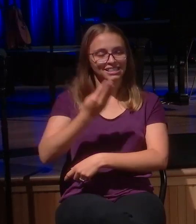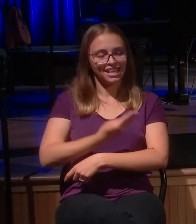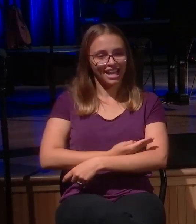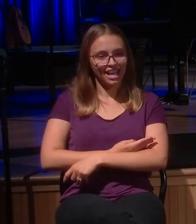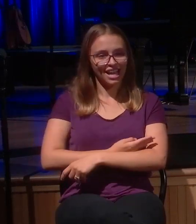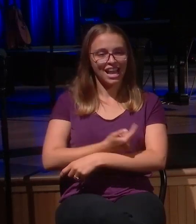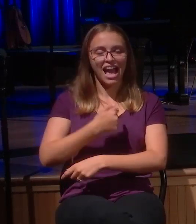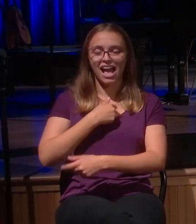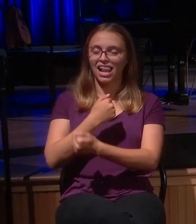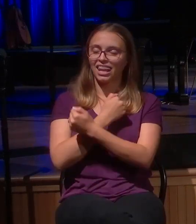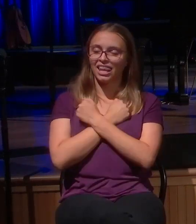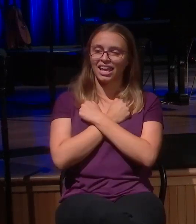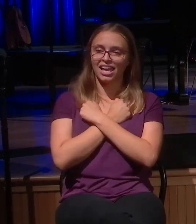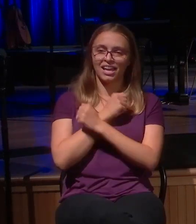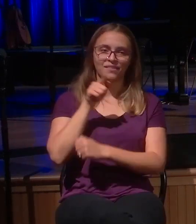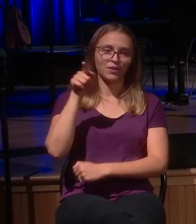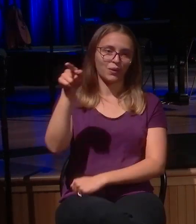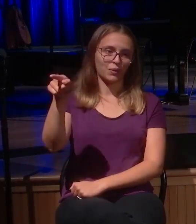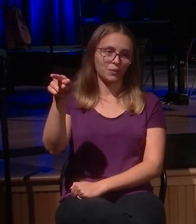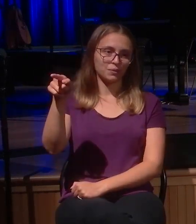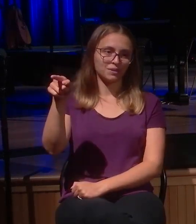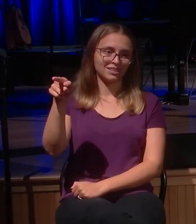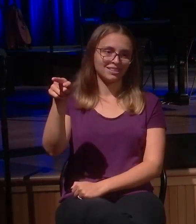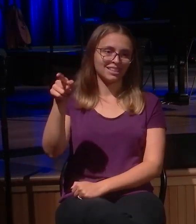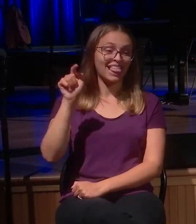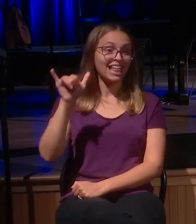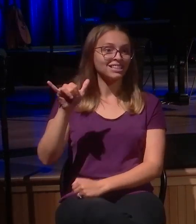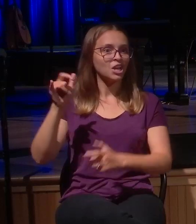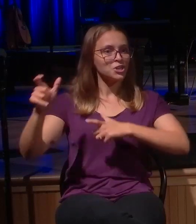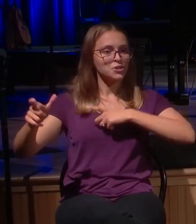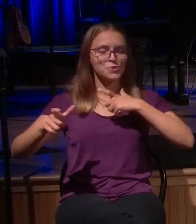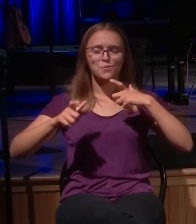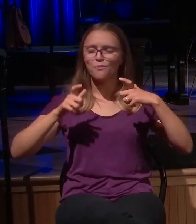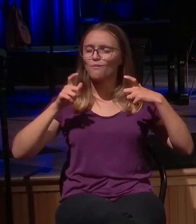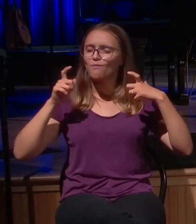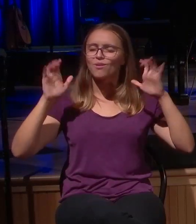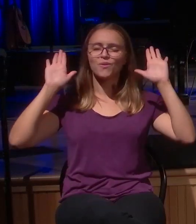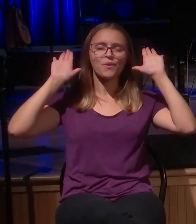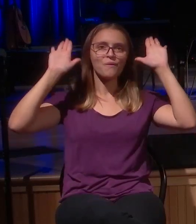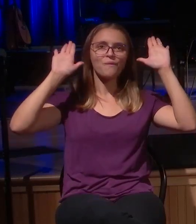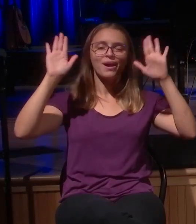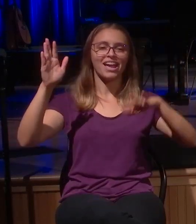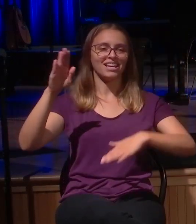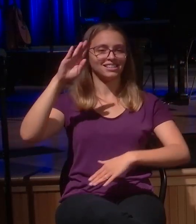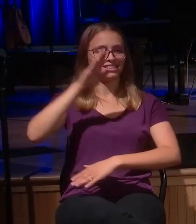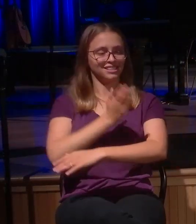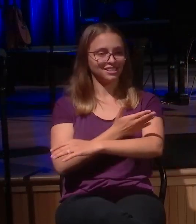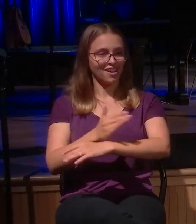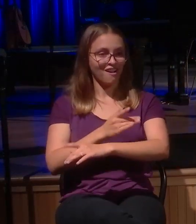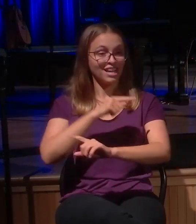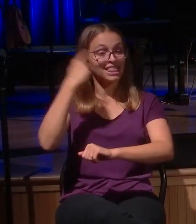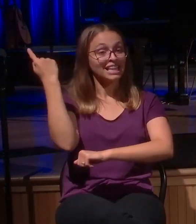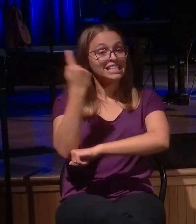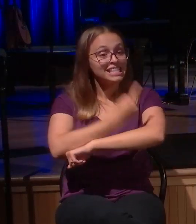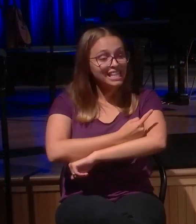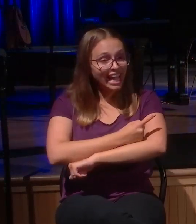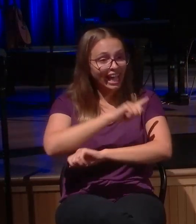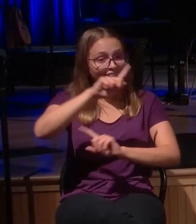you? Isn't that a great song? When God ran, the day when God ran, the condition of